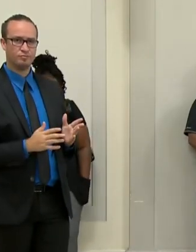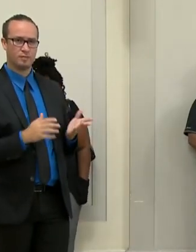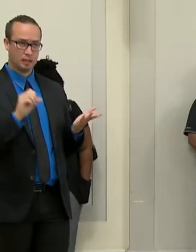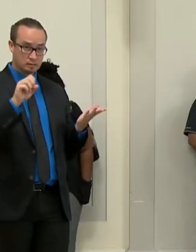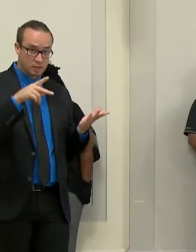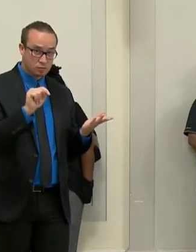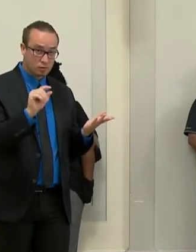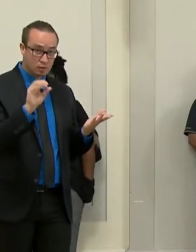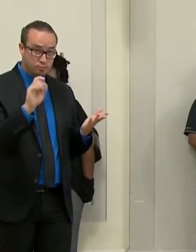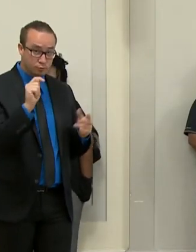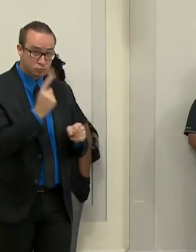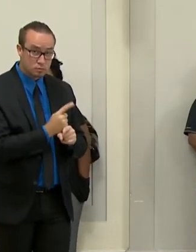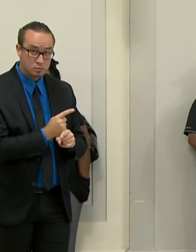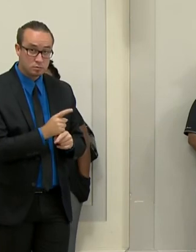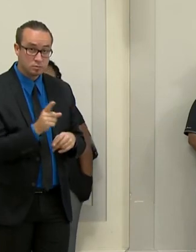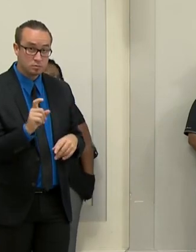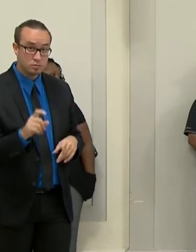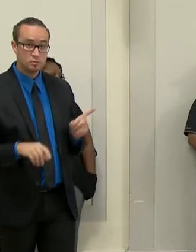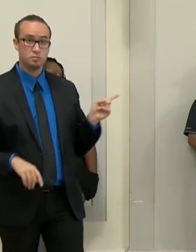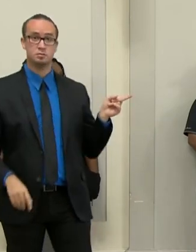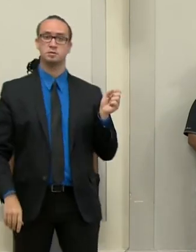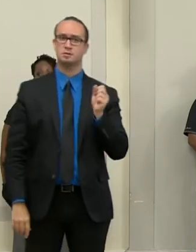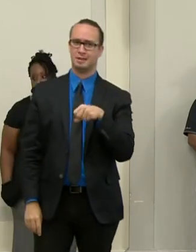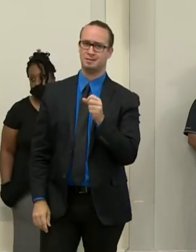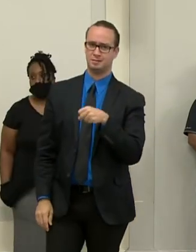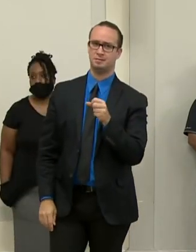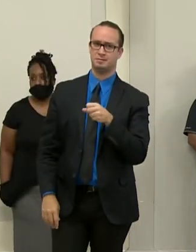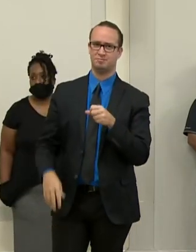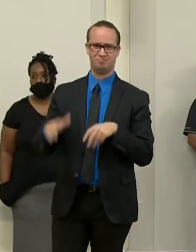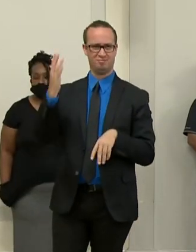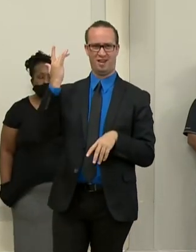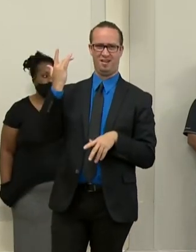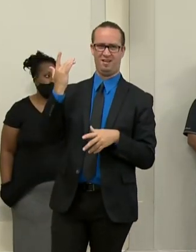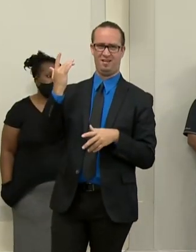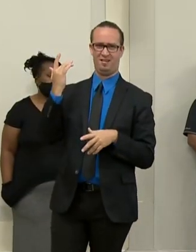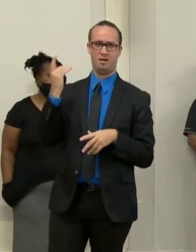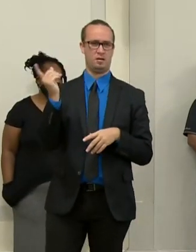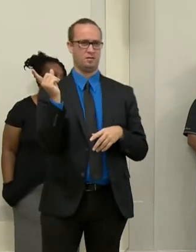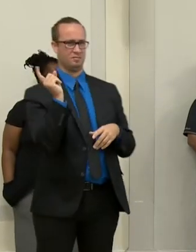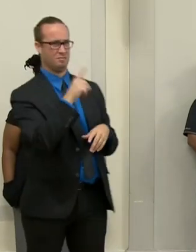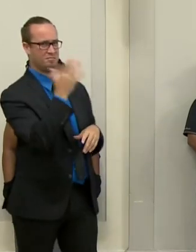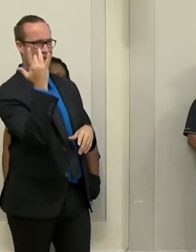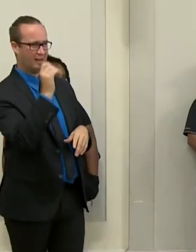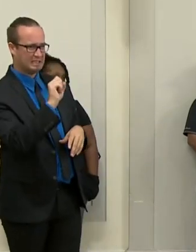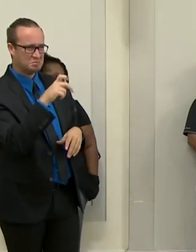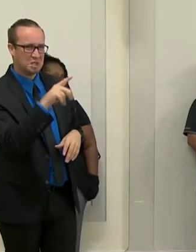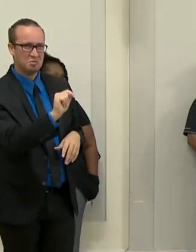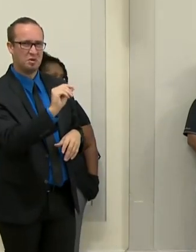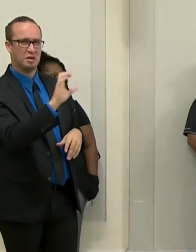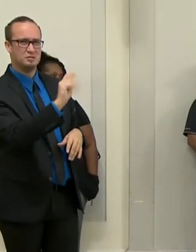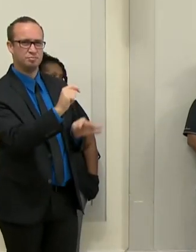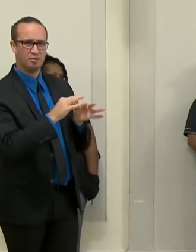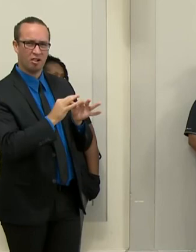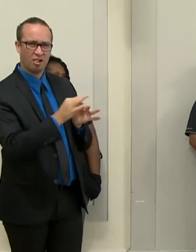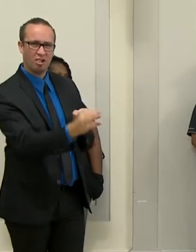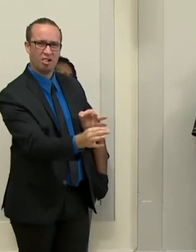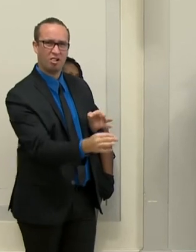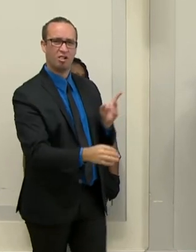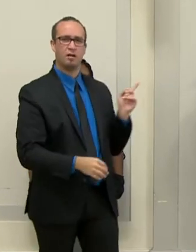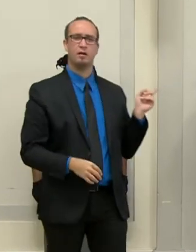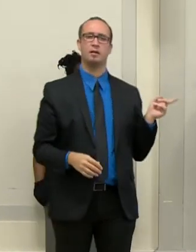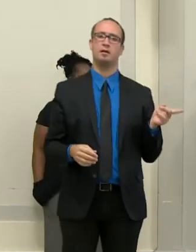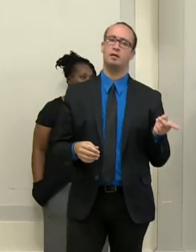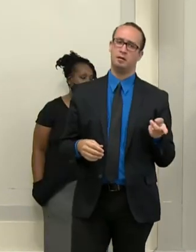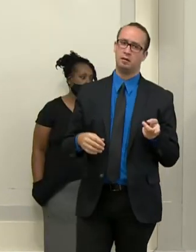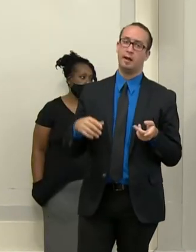That is correct. Why is that taking so long to arrange for what's obviously a contingency plan to fill